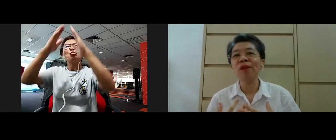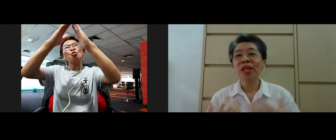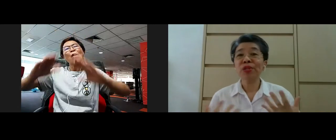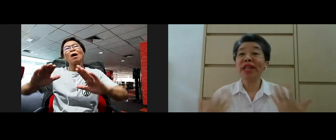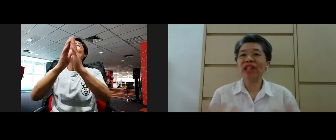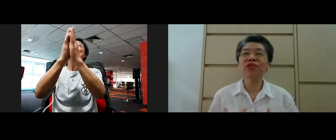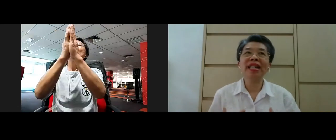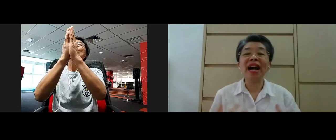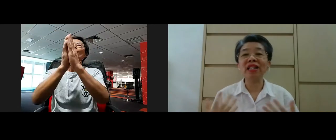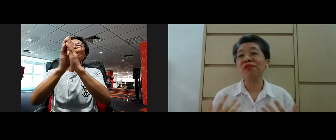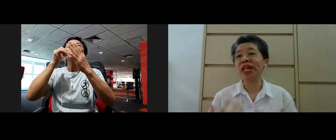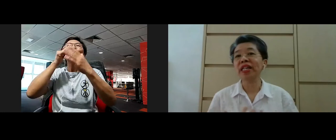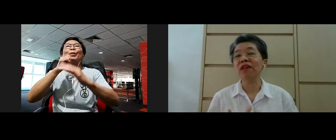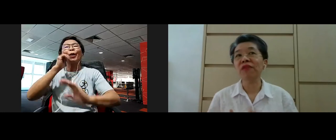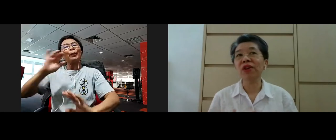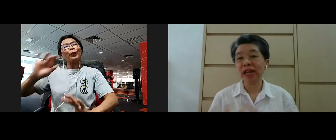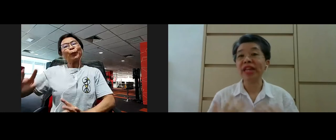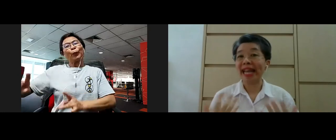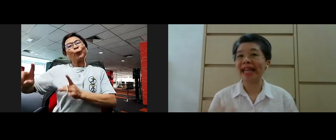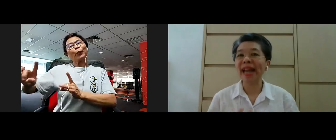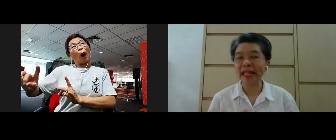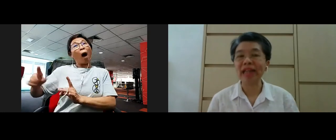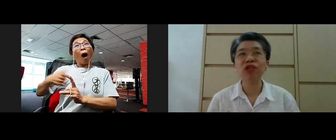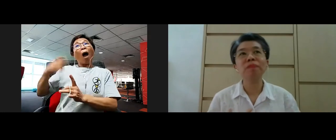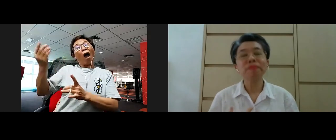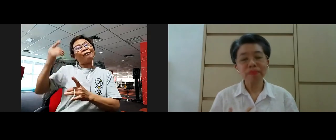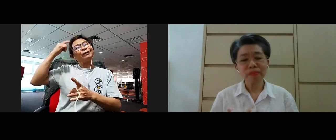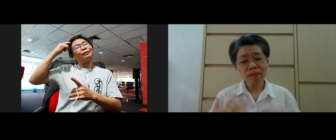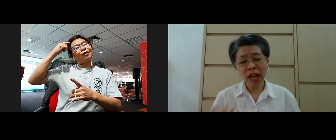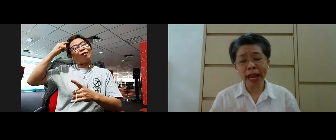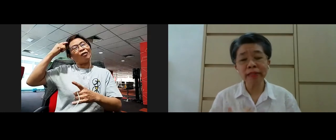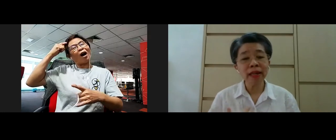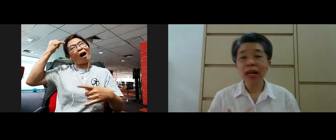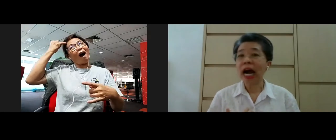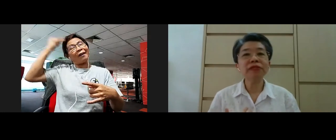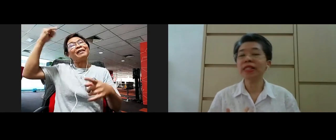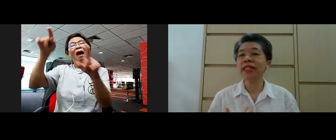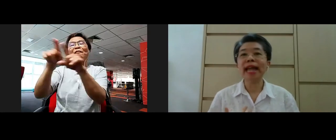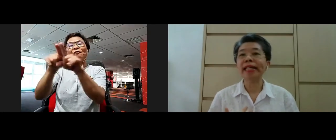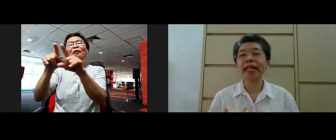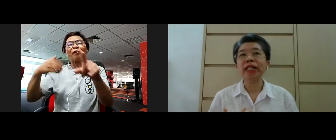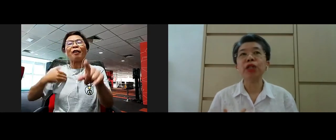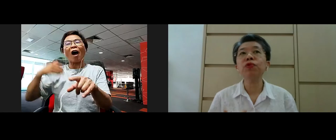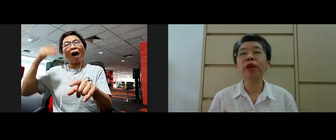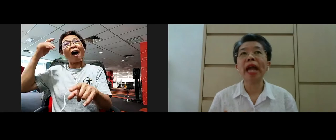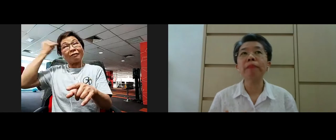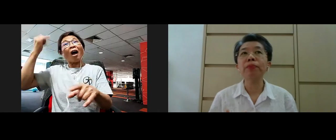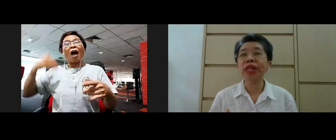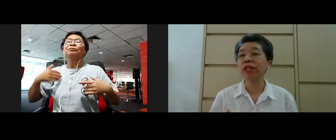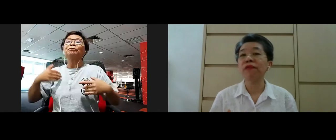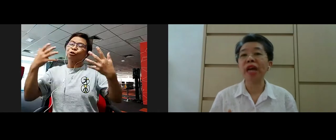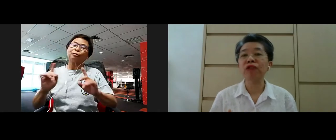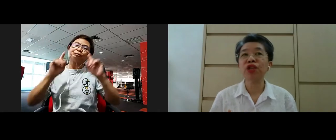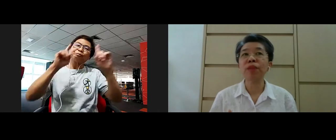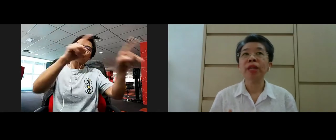so on and so forth. So naturally, I already, of course, have that inclination. And after attending the UKM